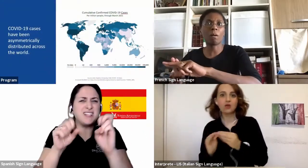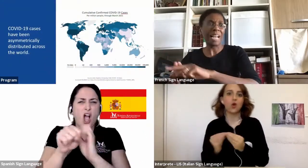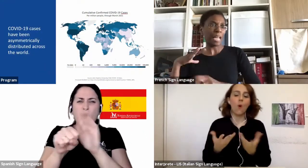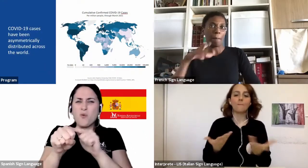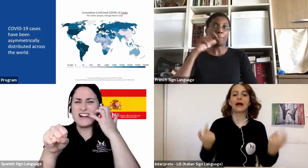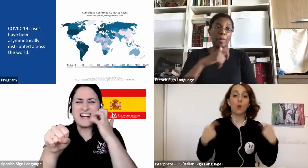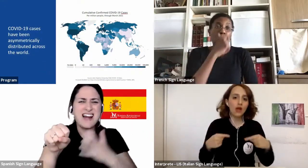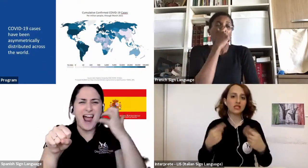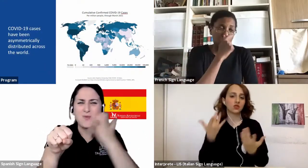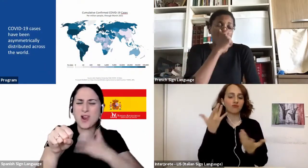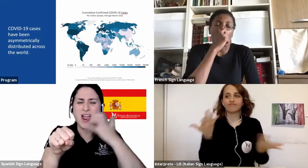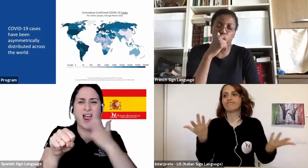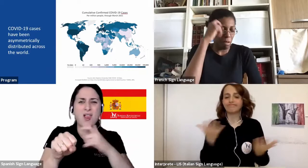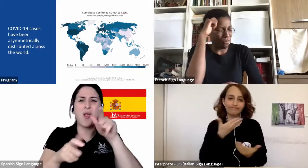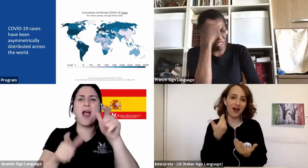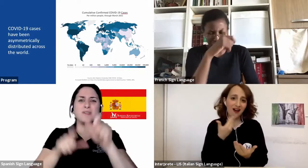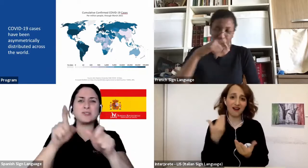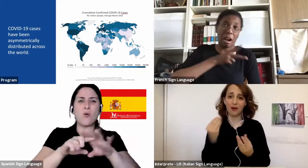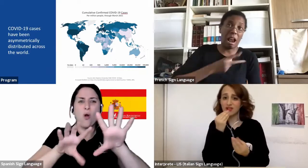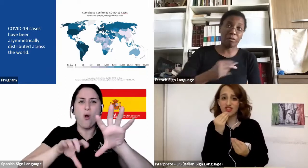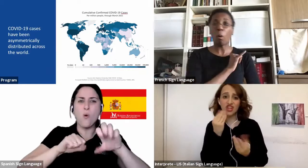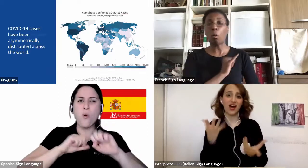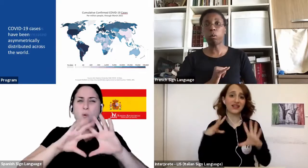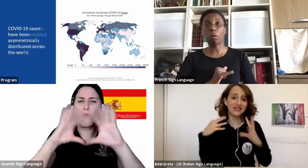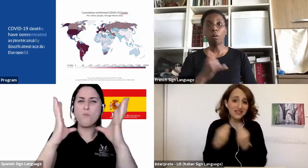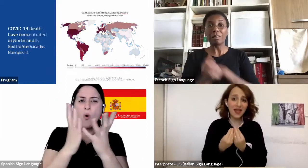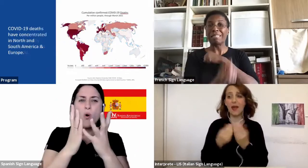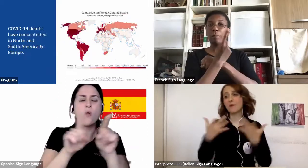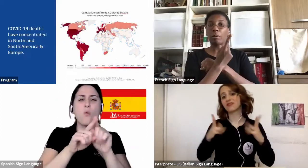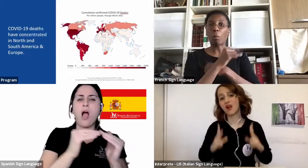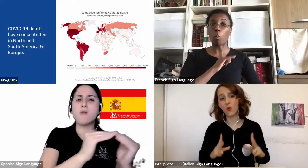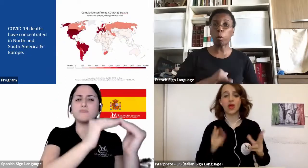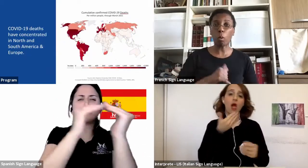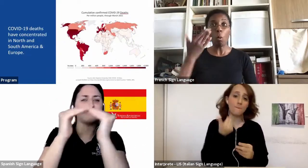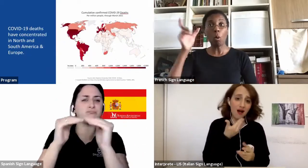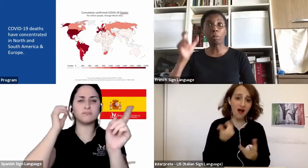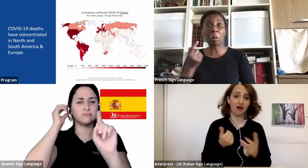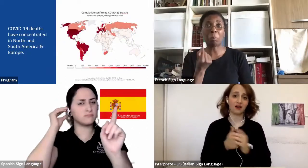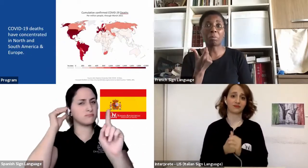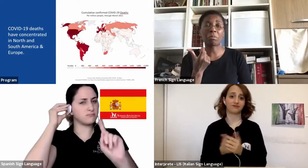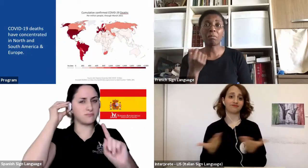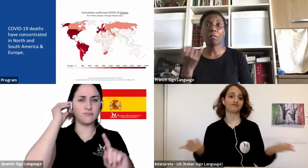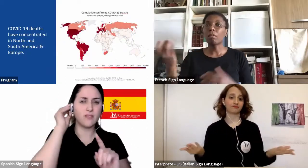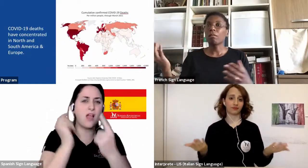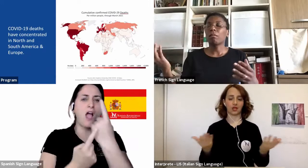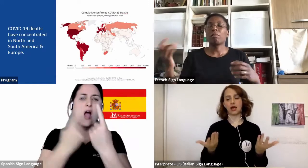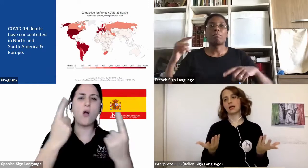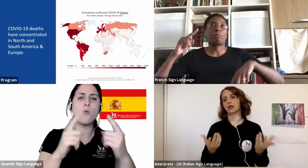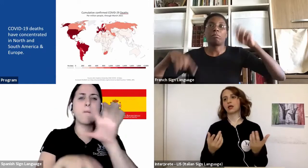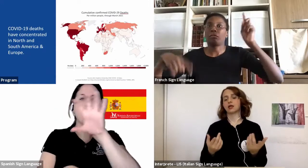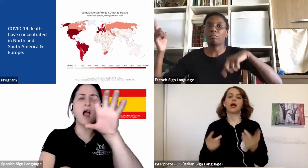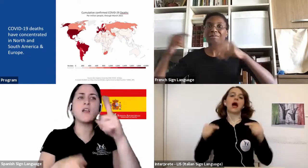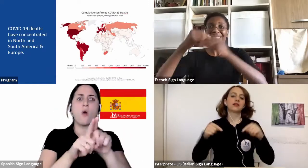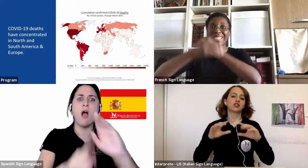evenly distributed. Some countries have been much harder hit than others. North and South America and